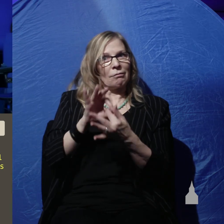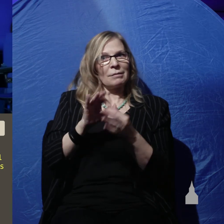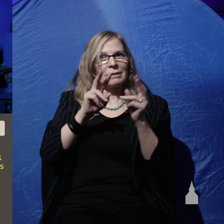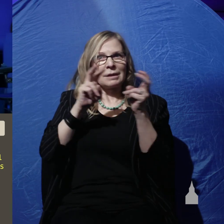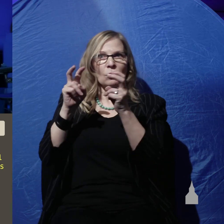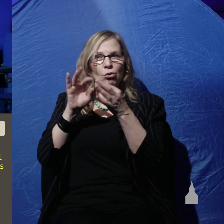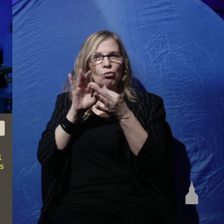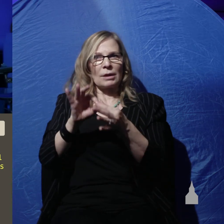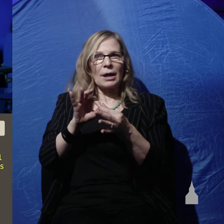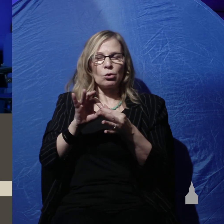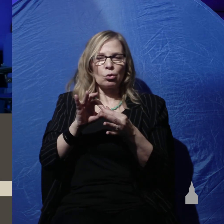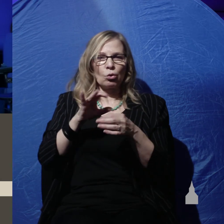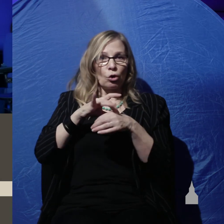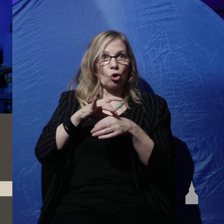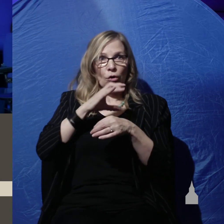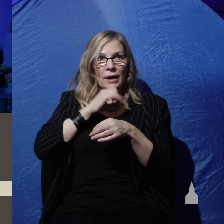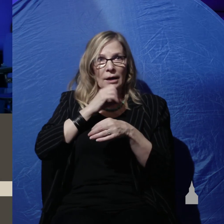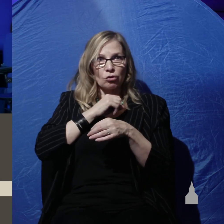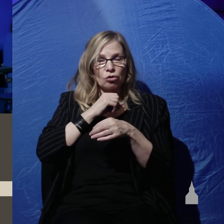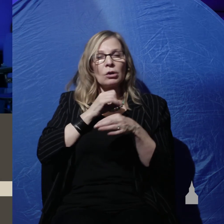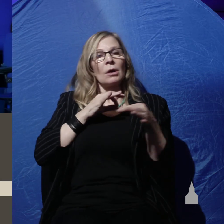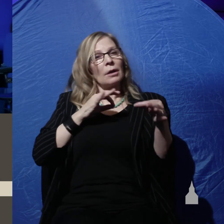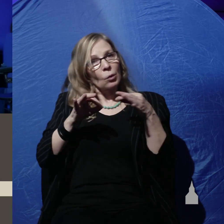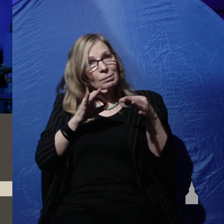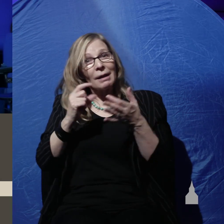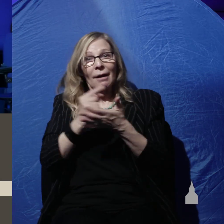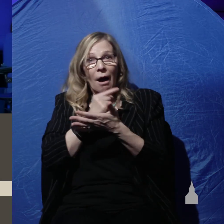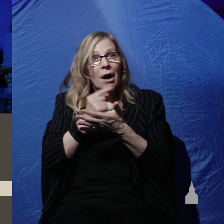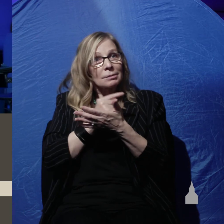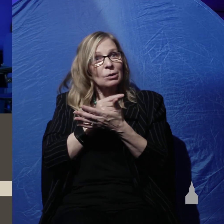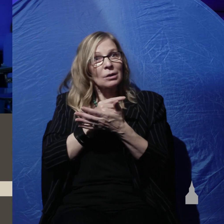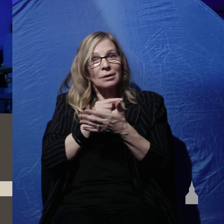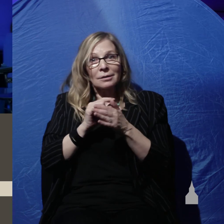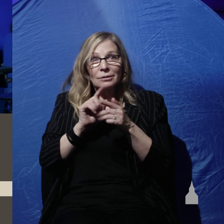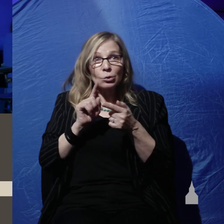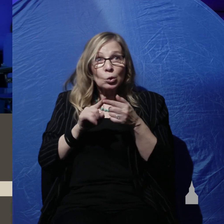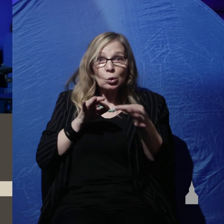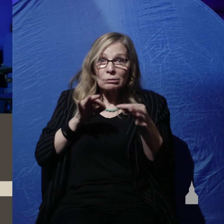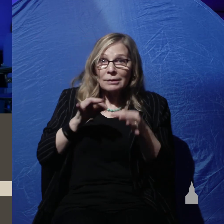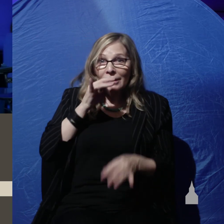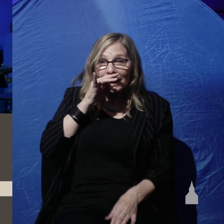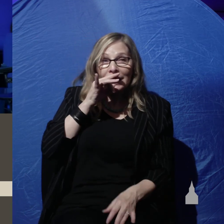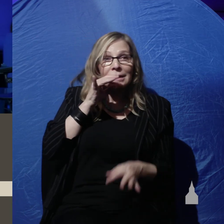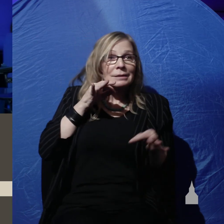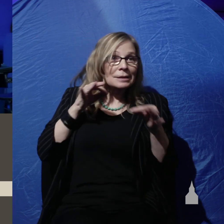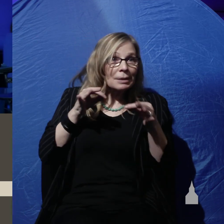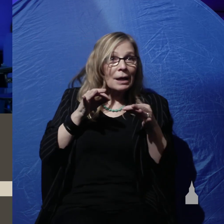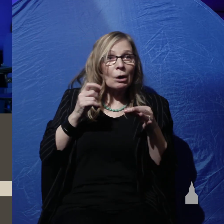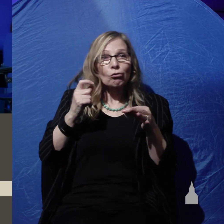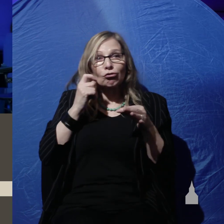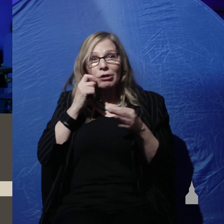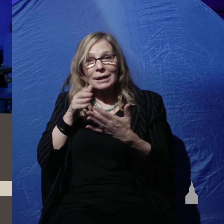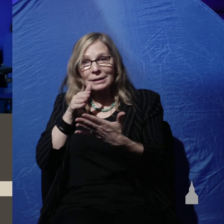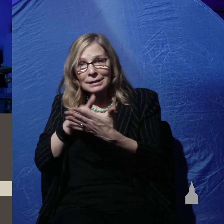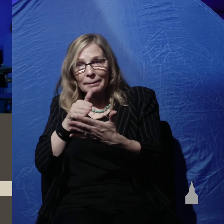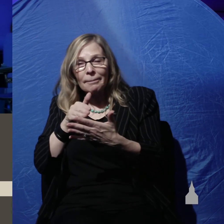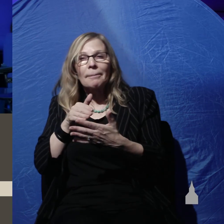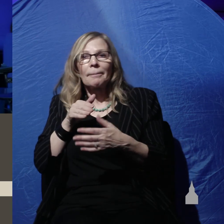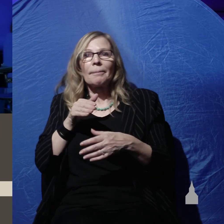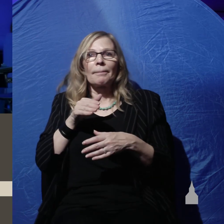the age of the earth but then we explain the gospel to those little kids and explain about racism to those little kids and so